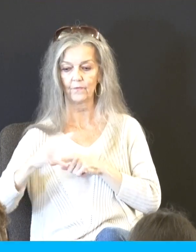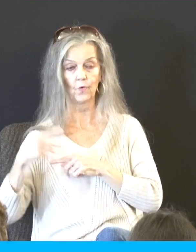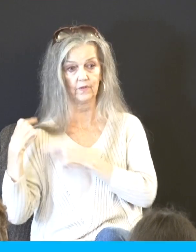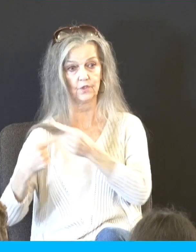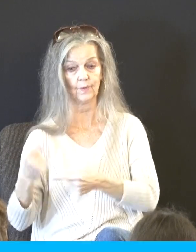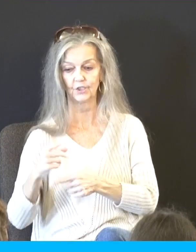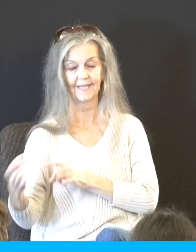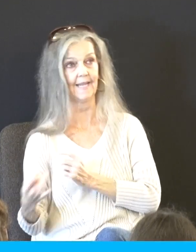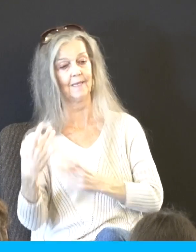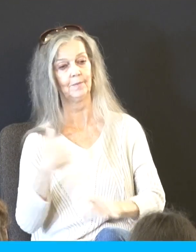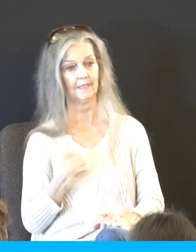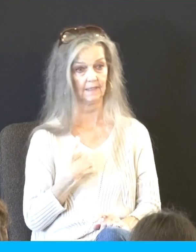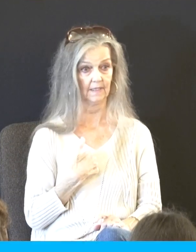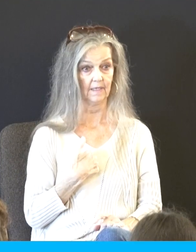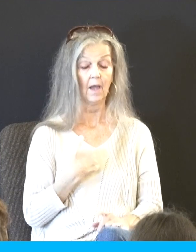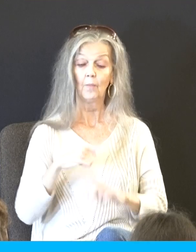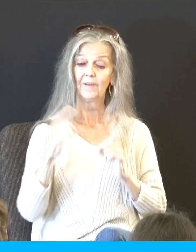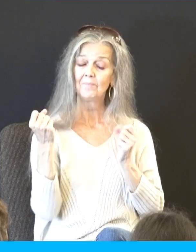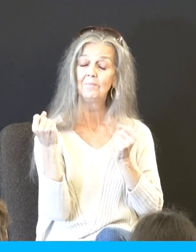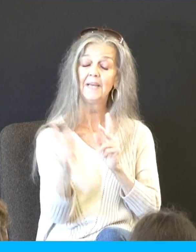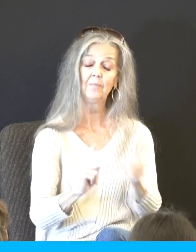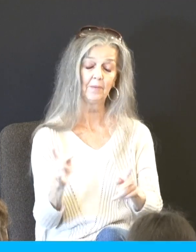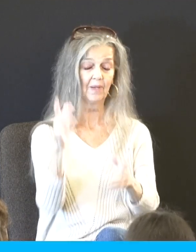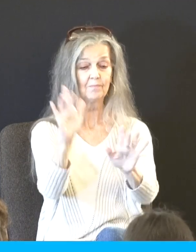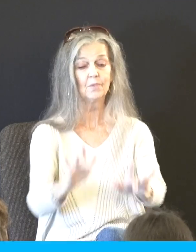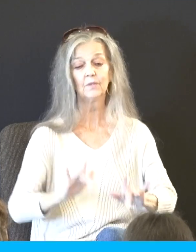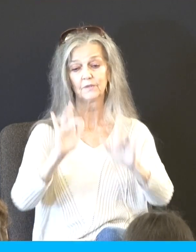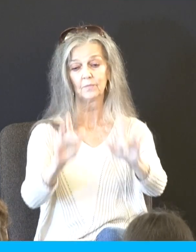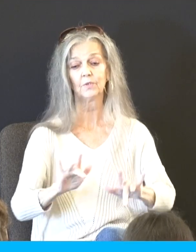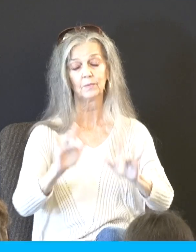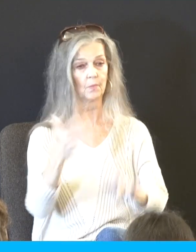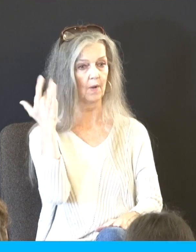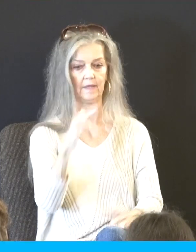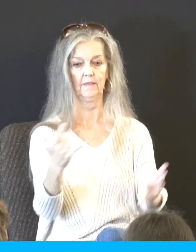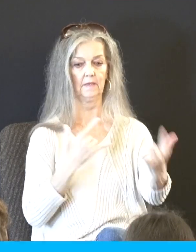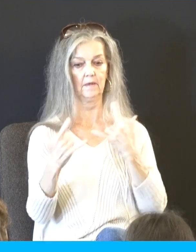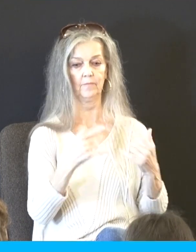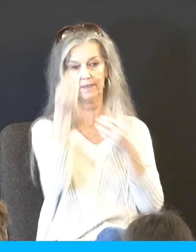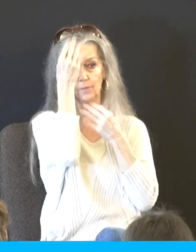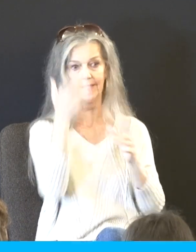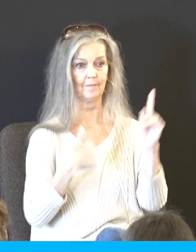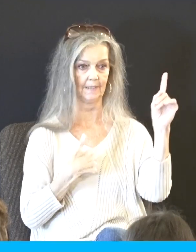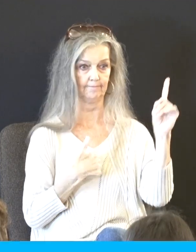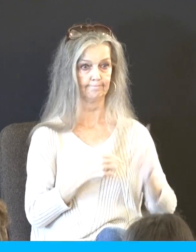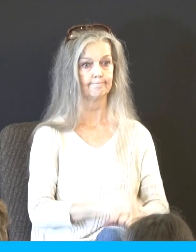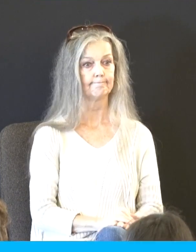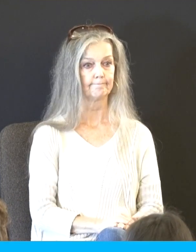and showing mercy unto thousands of them that love me and keep my commandments. Okay, everybody remember all